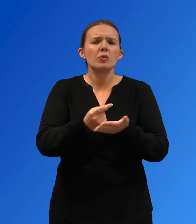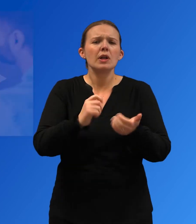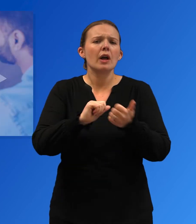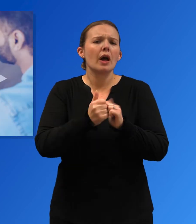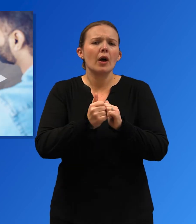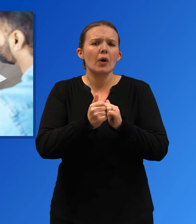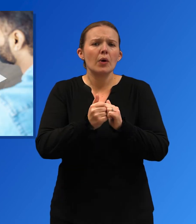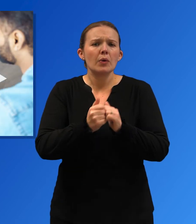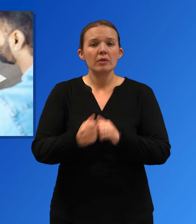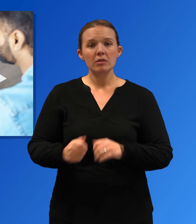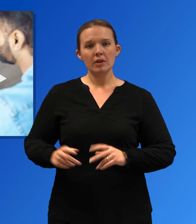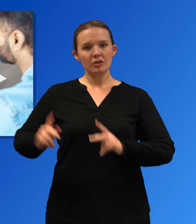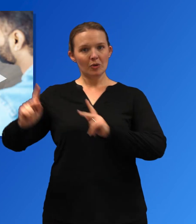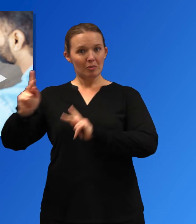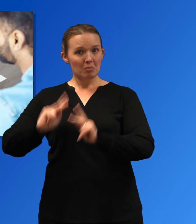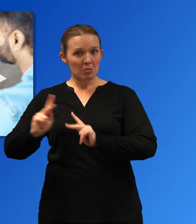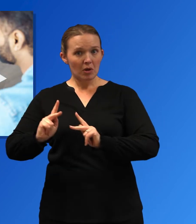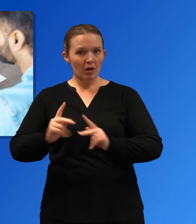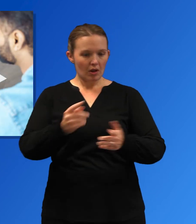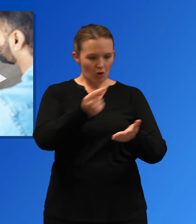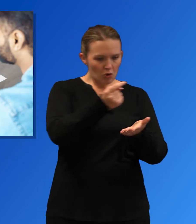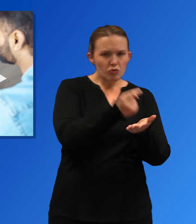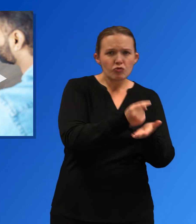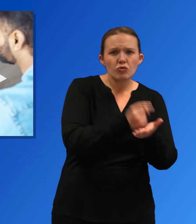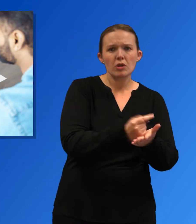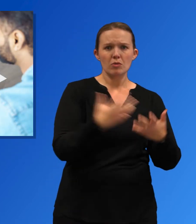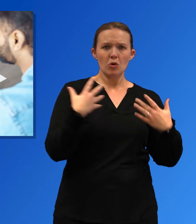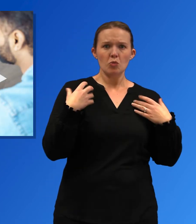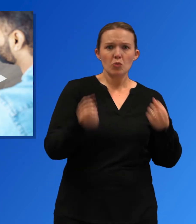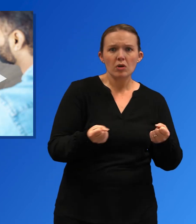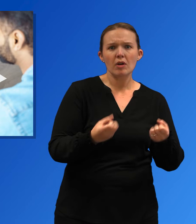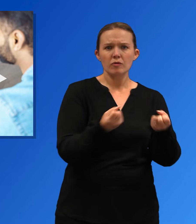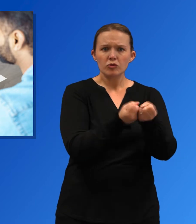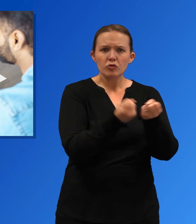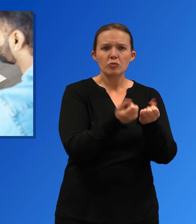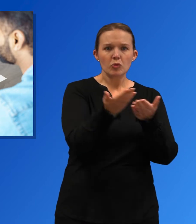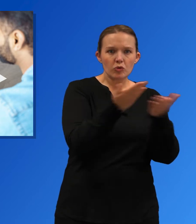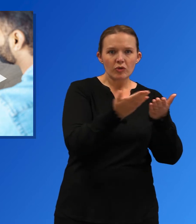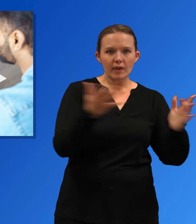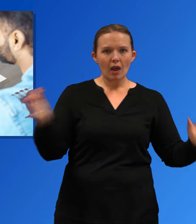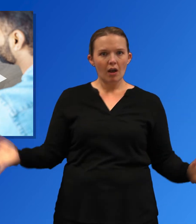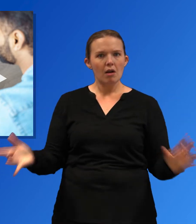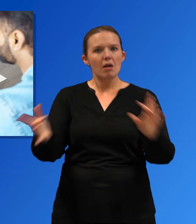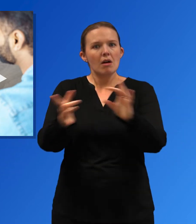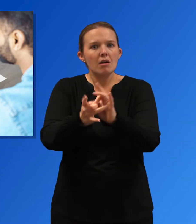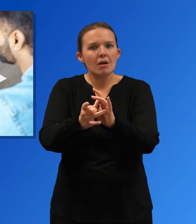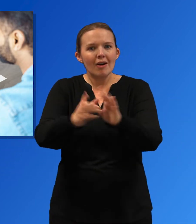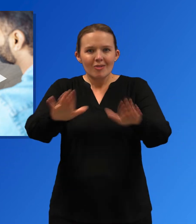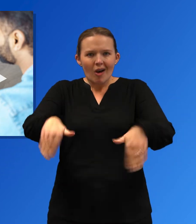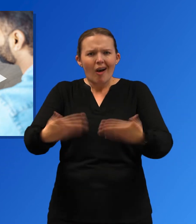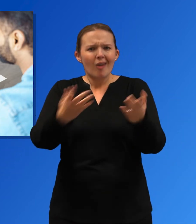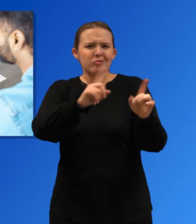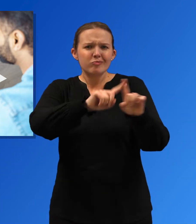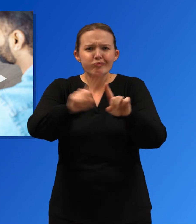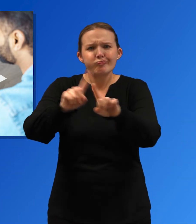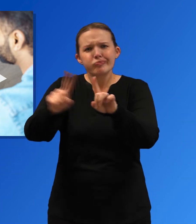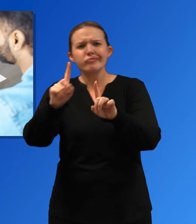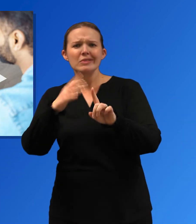Health care providers can treat substance use disorder by Linking people to care and recovery